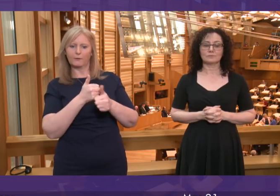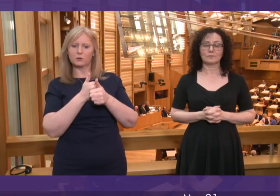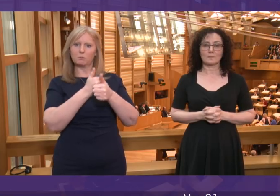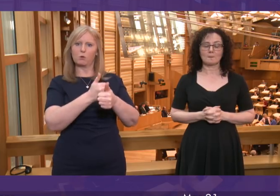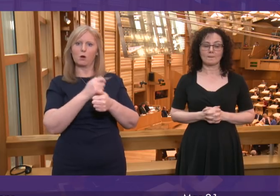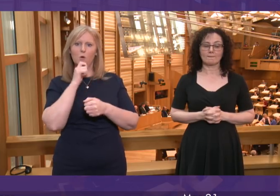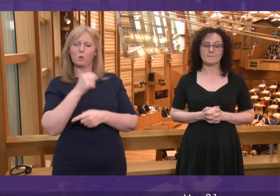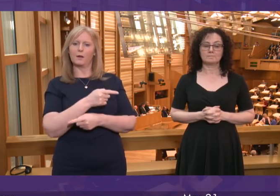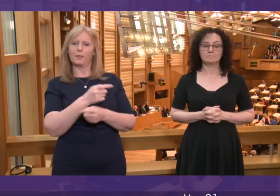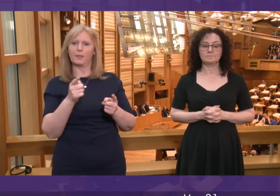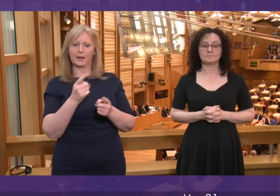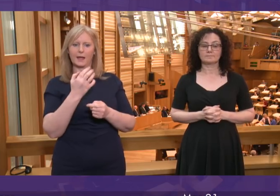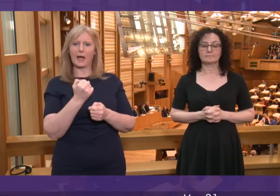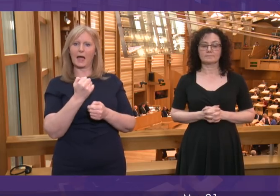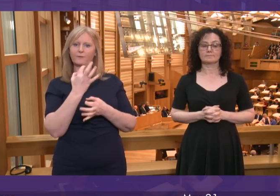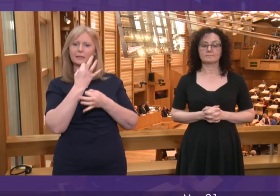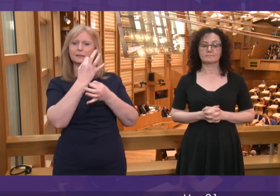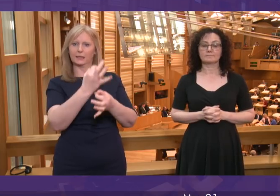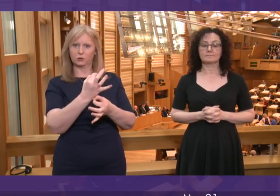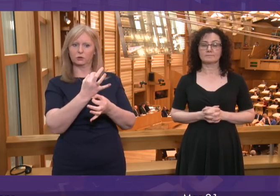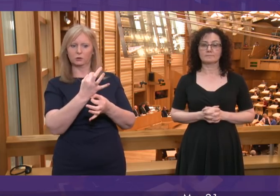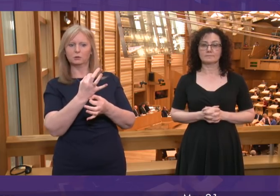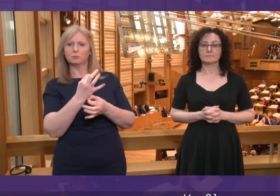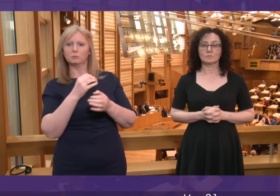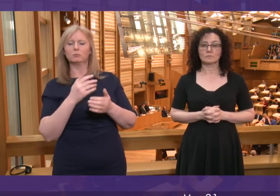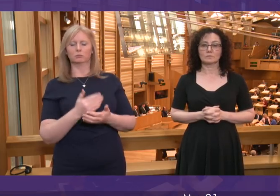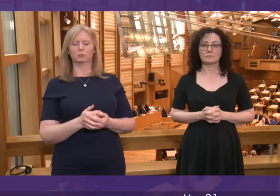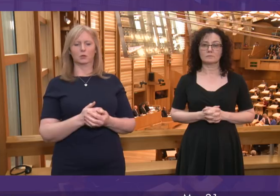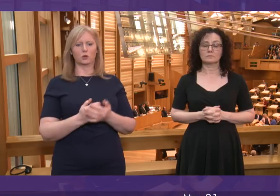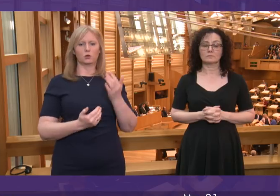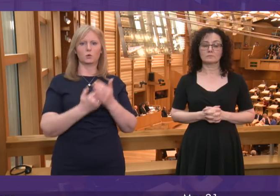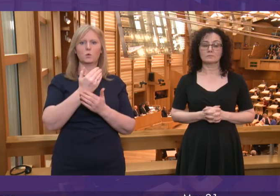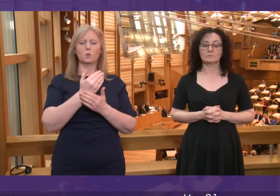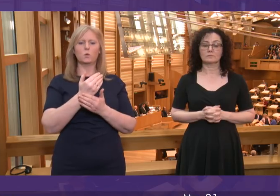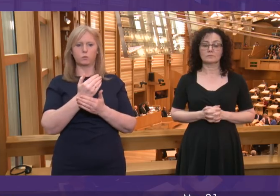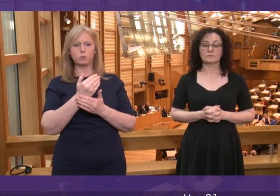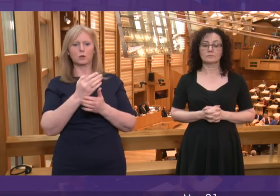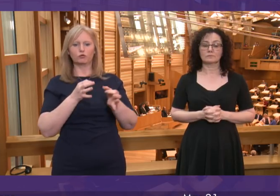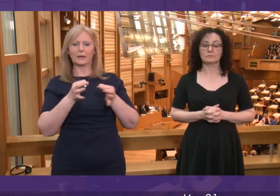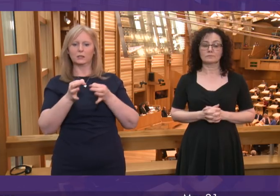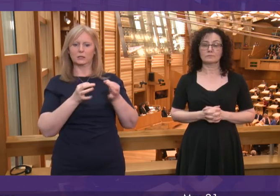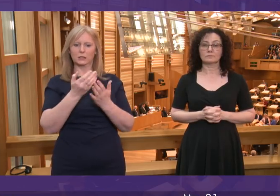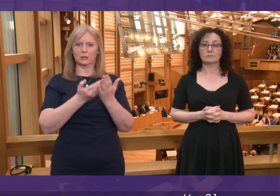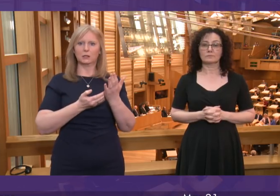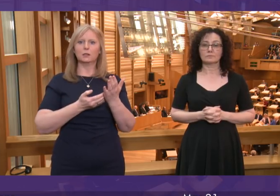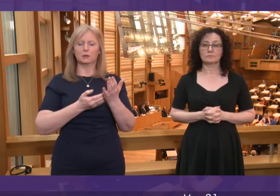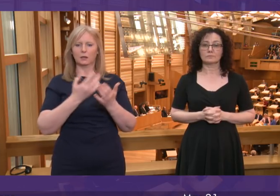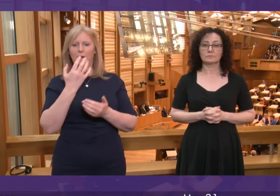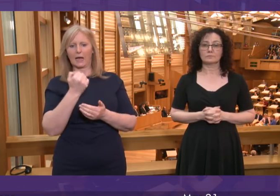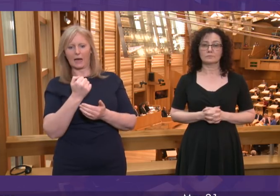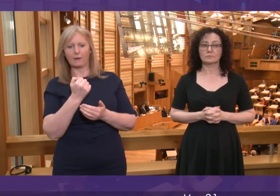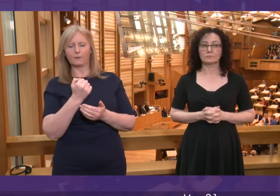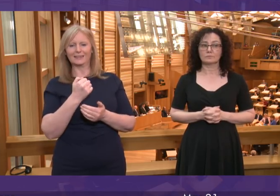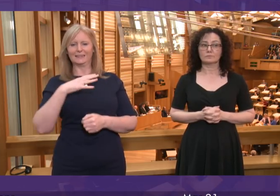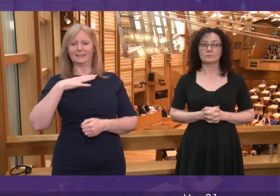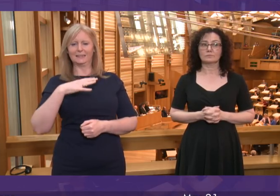those with addiction problems in their care. And the new alcohol and drug strategy highlights the importance of recovery communities and the need for